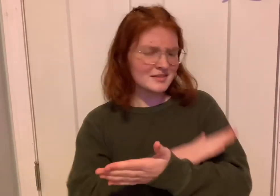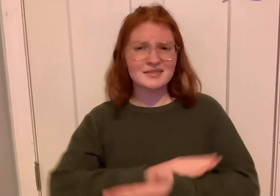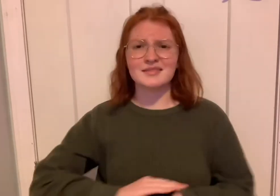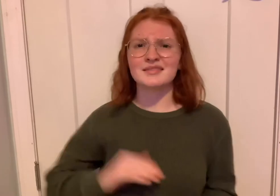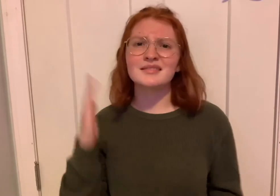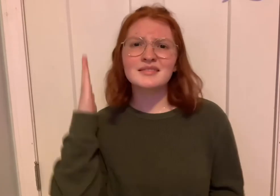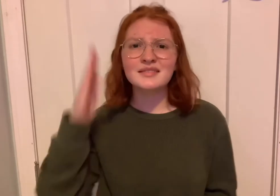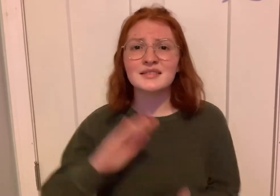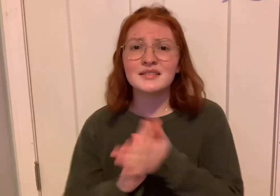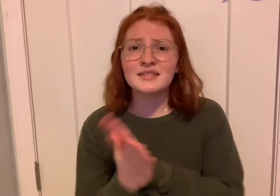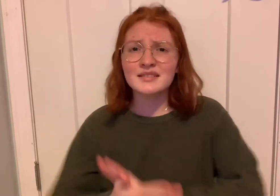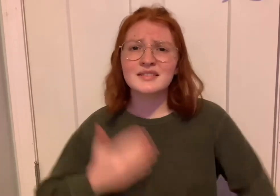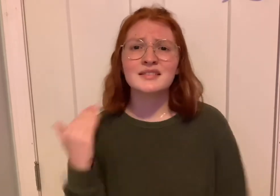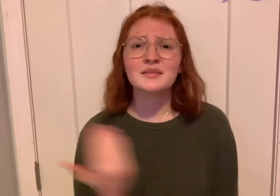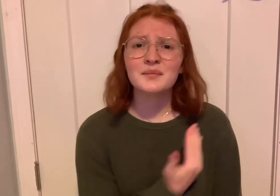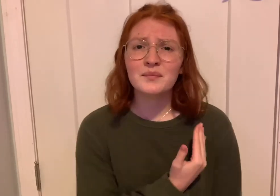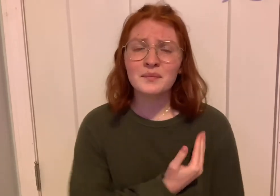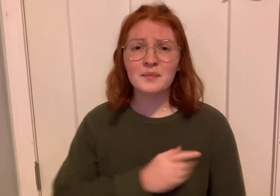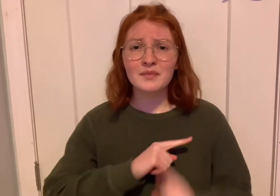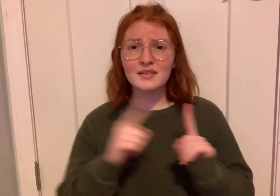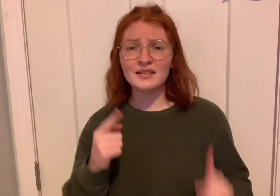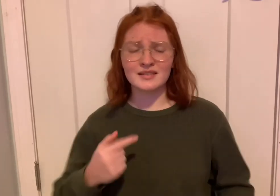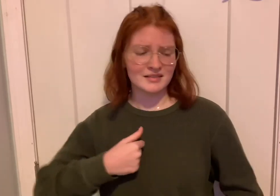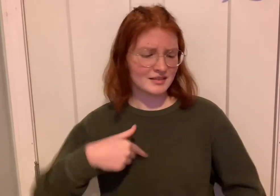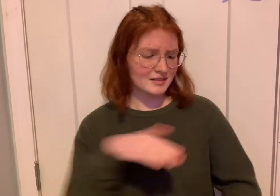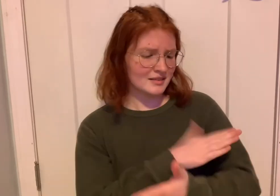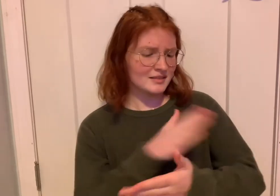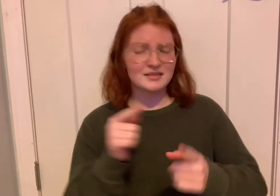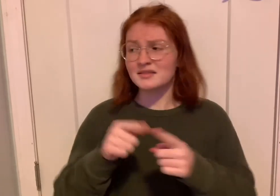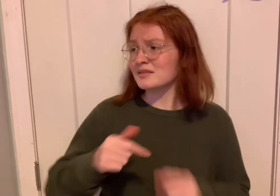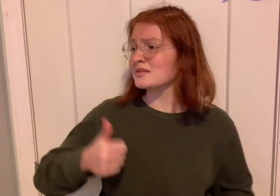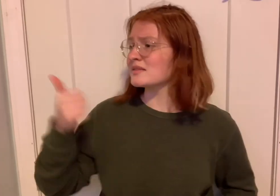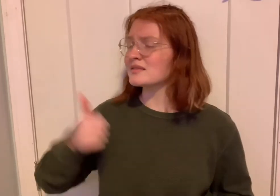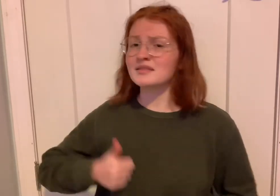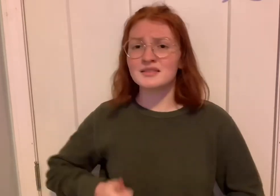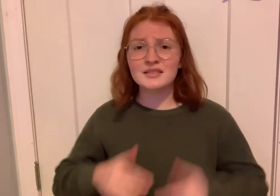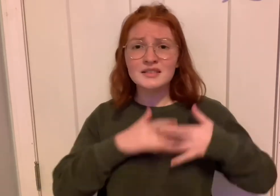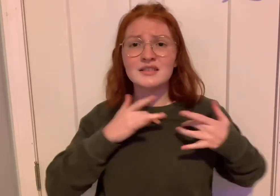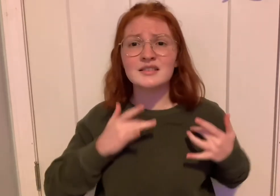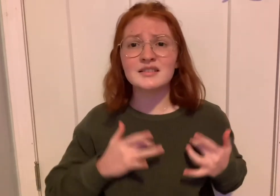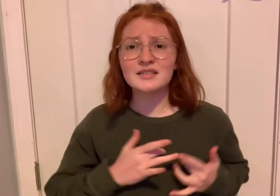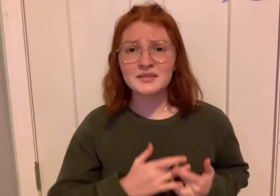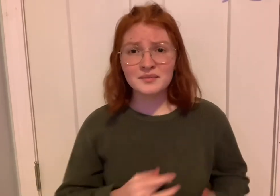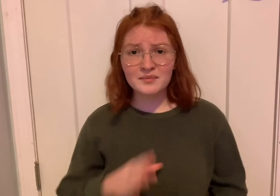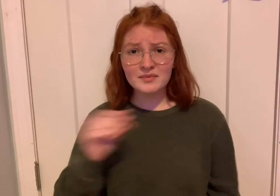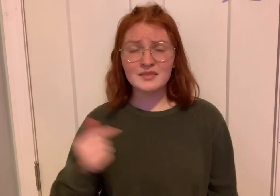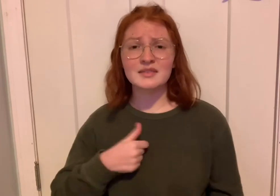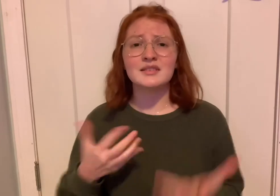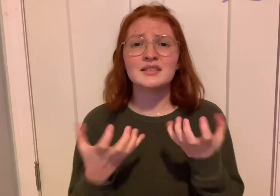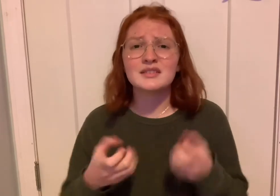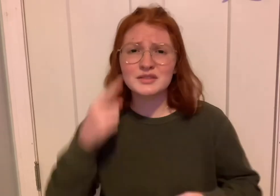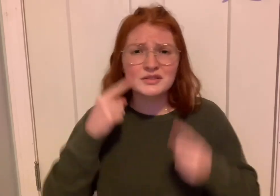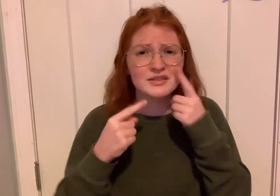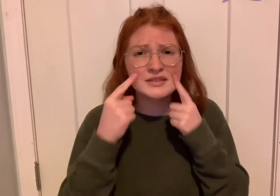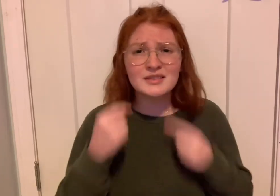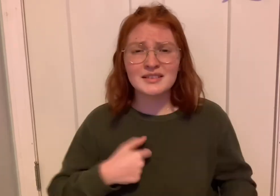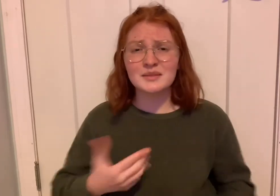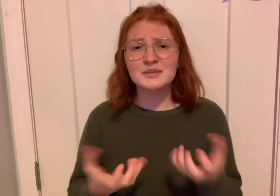just stars But I'd sing a song that'd all to another heart And I wanna cry, I wanna